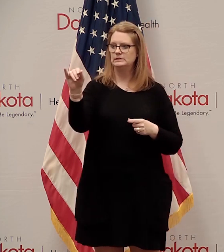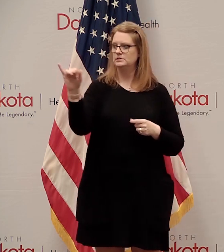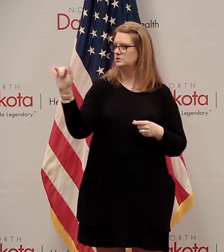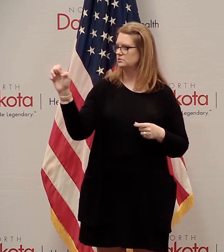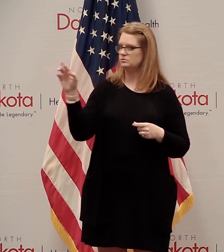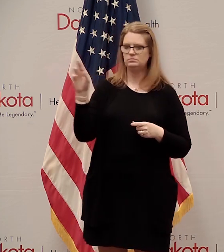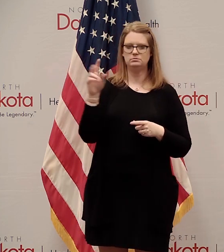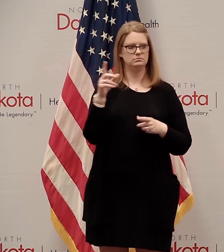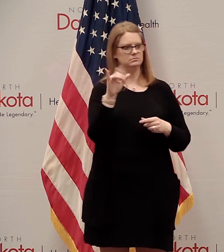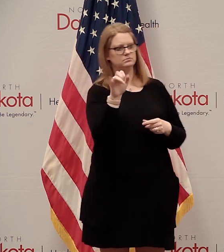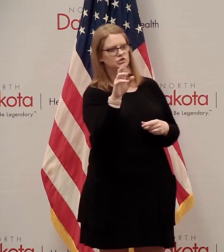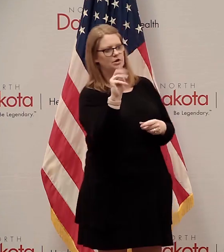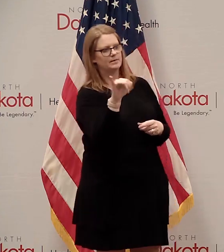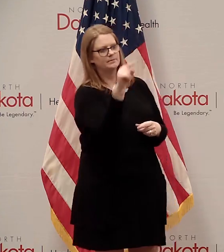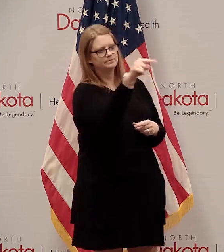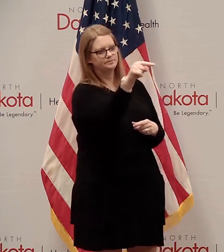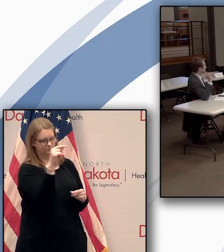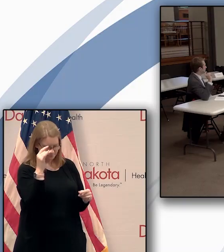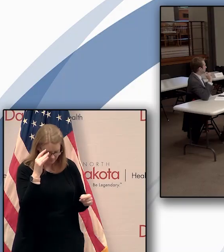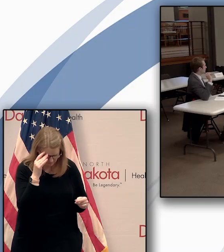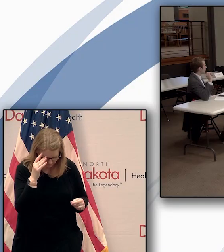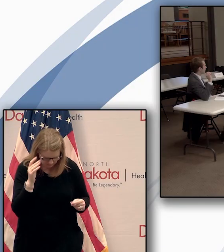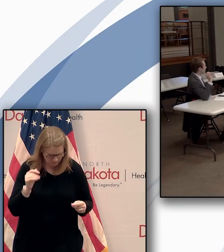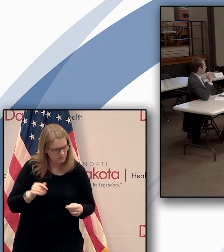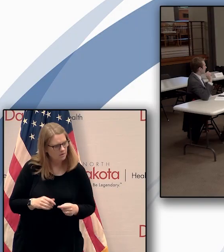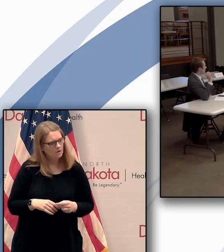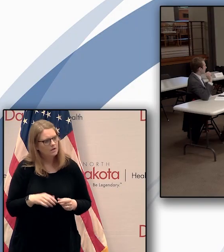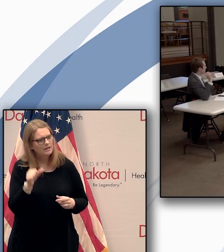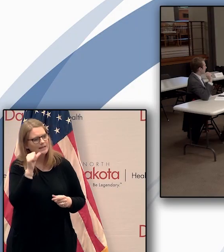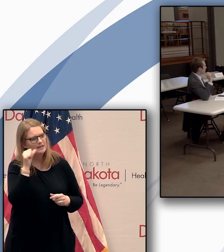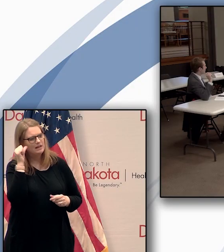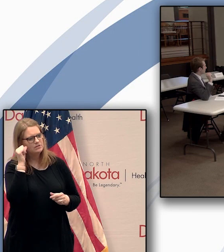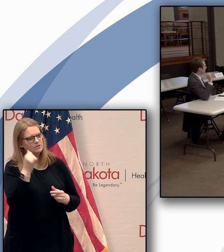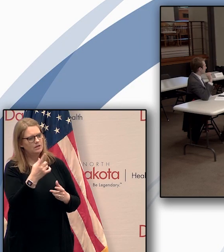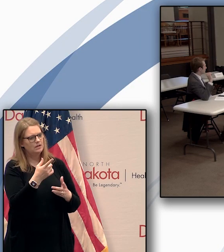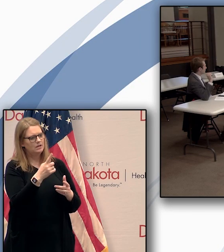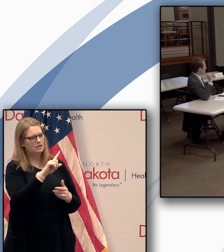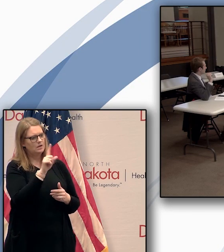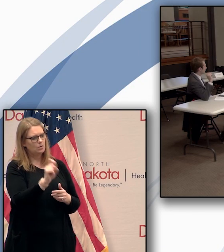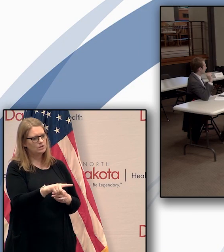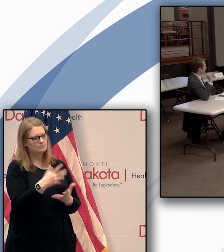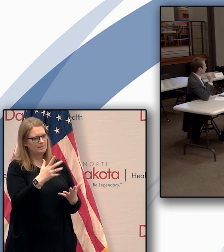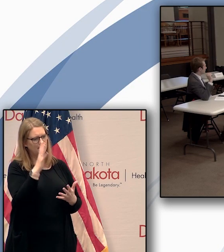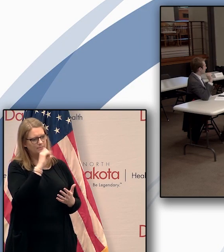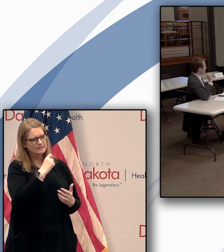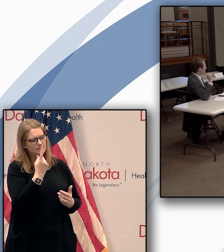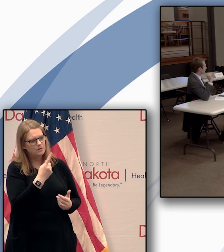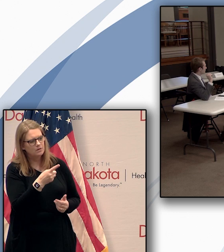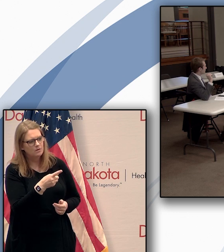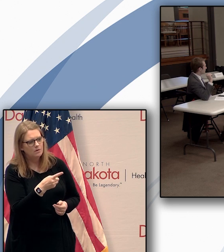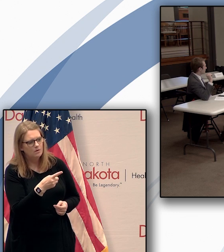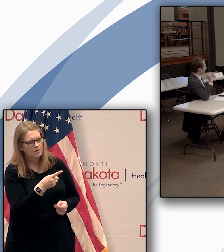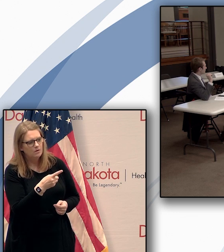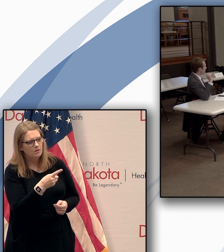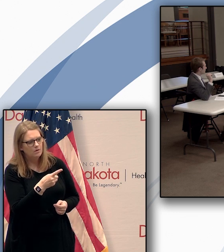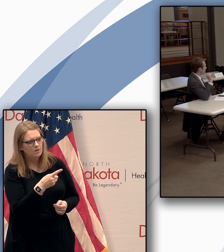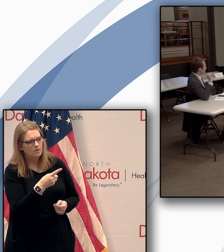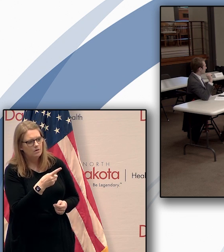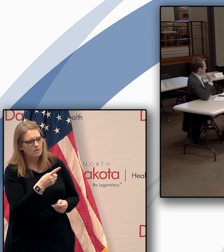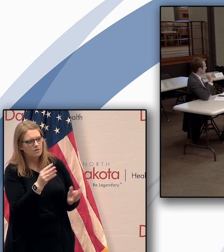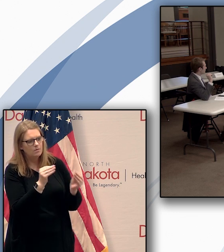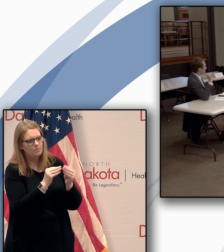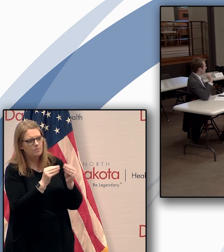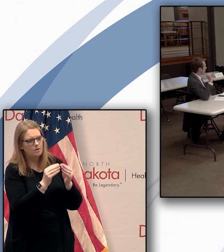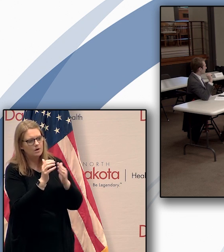Jeremy and then online. Just a follow up from yesterday, and perhaps I missed something here, but I believe you said there would be some more